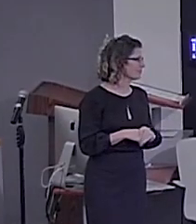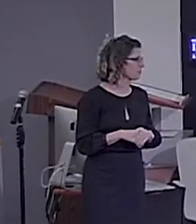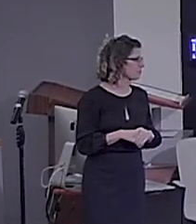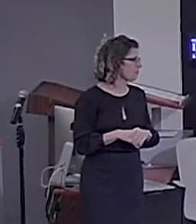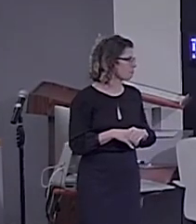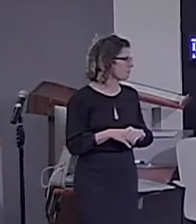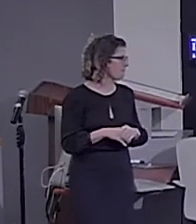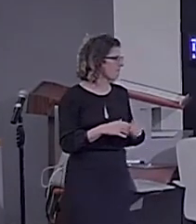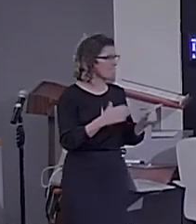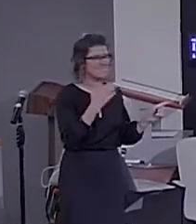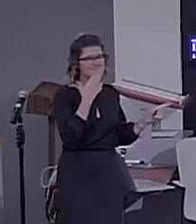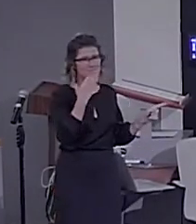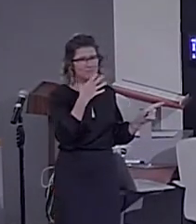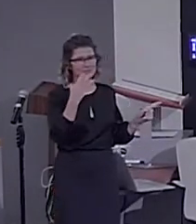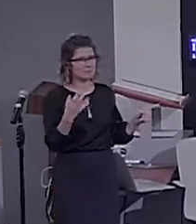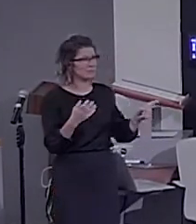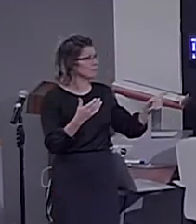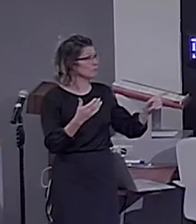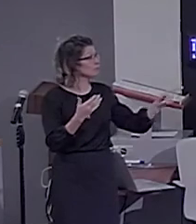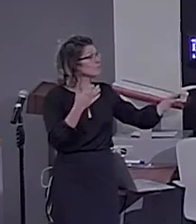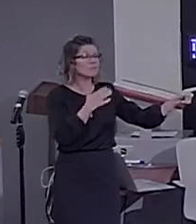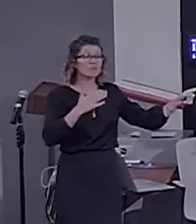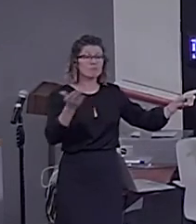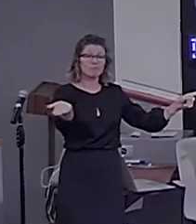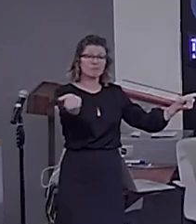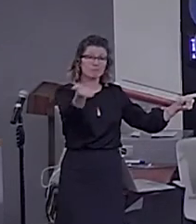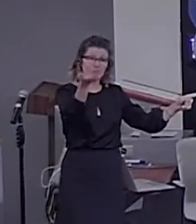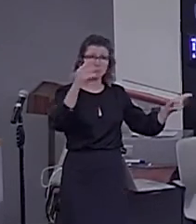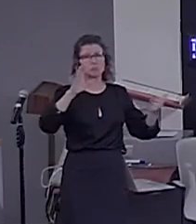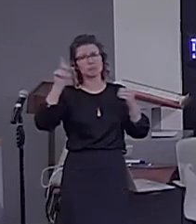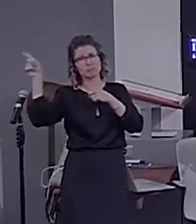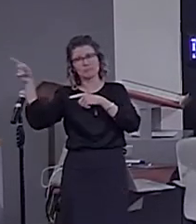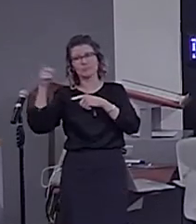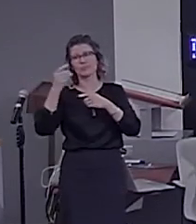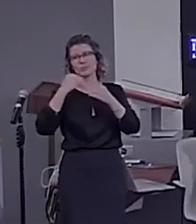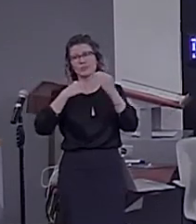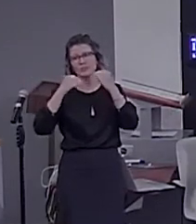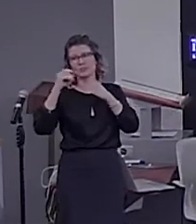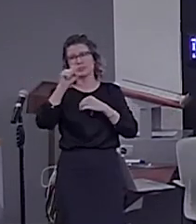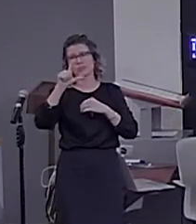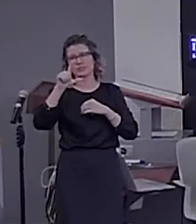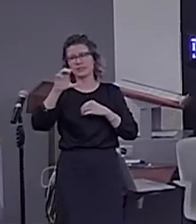Thank you so much. everybody, please join us to the reception in SLCC.